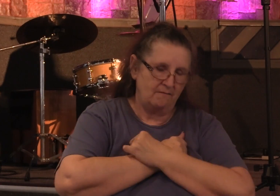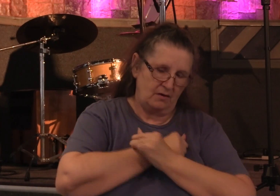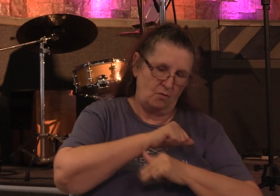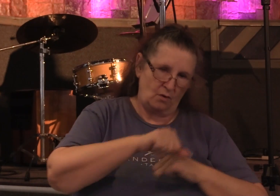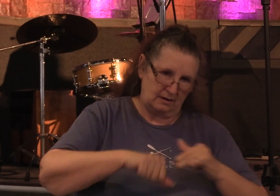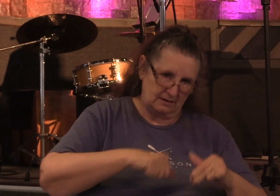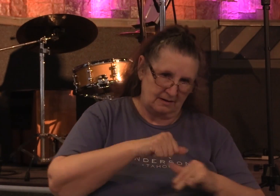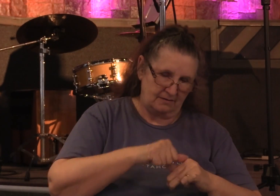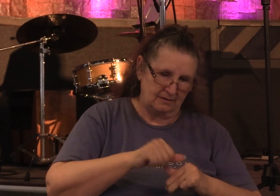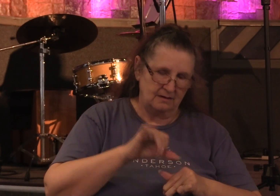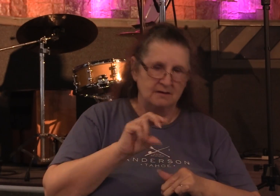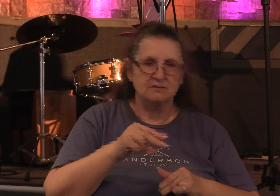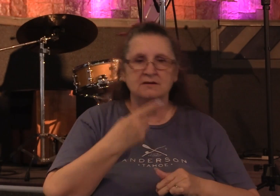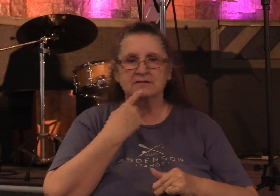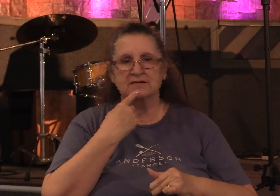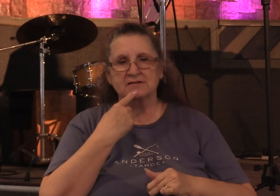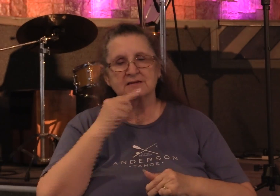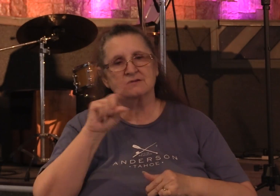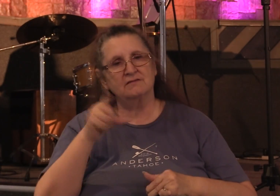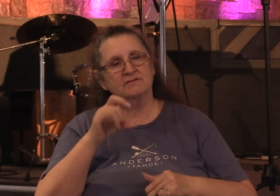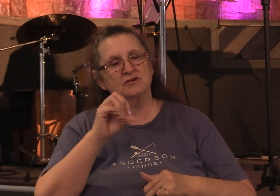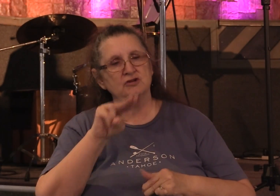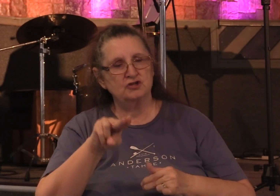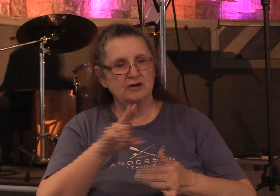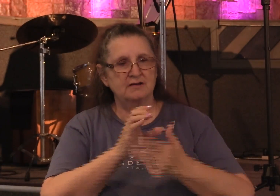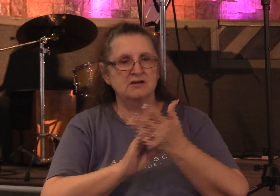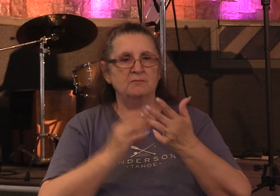John tells us in 1 John 4, verse 11,